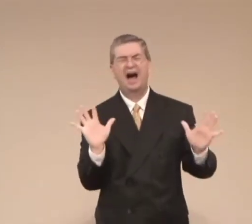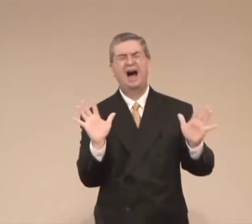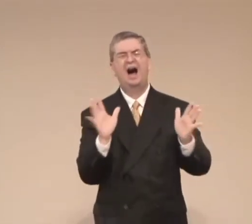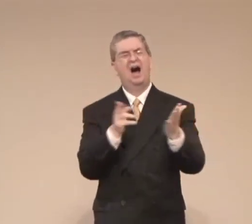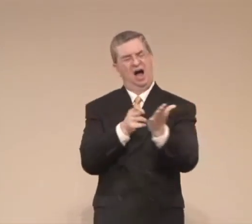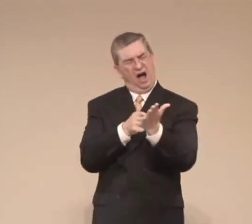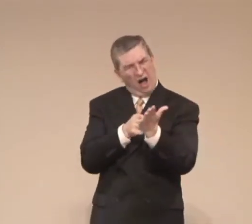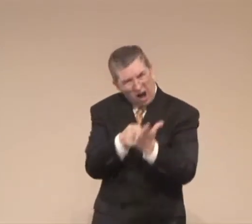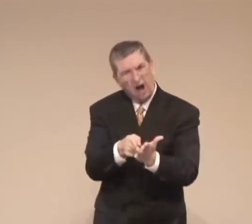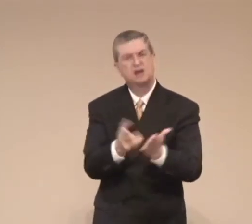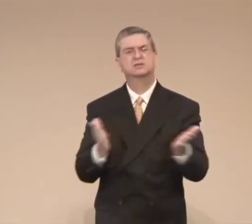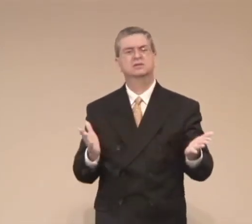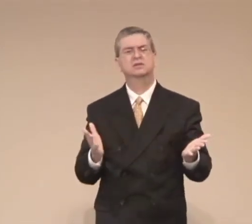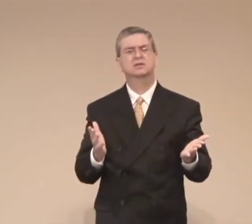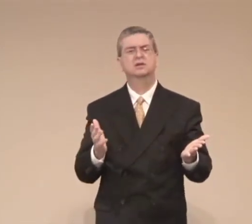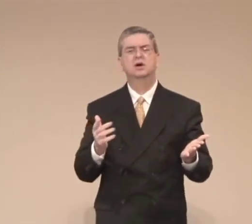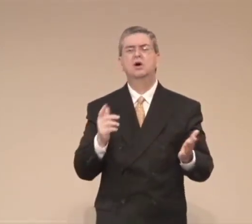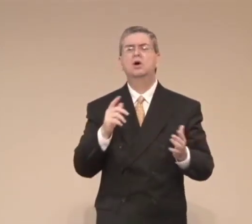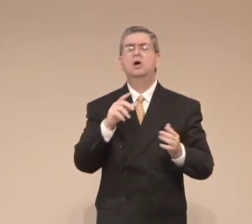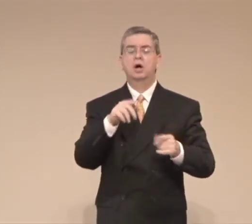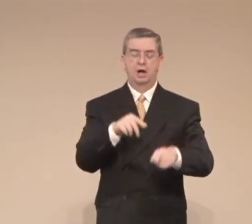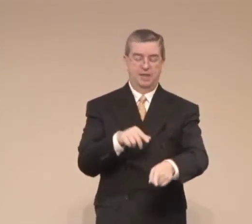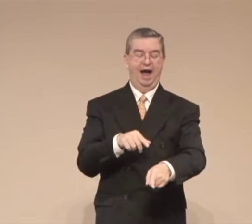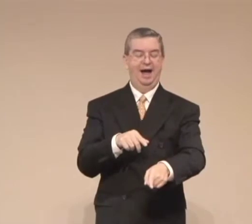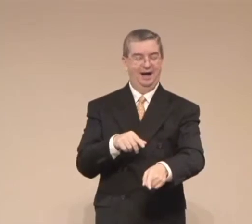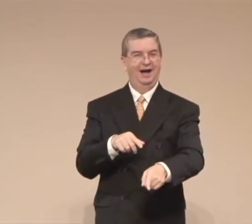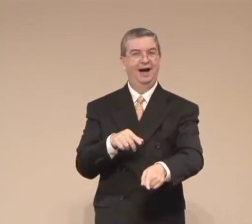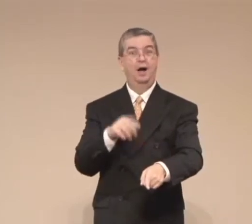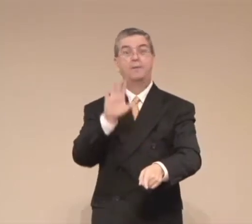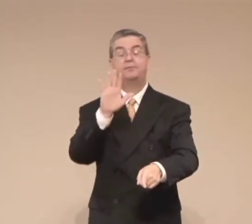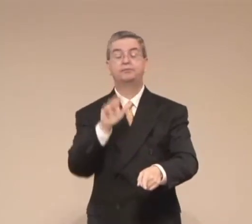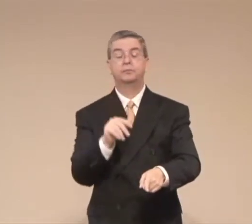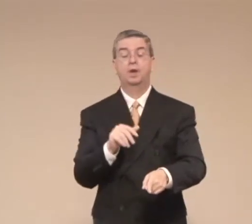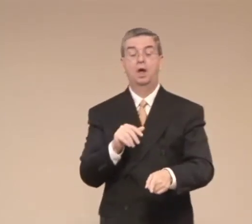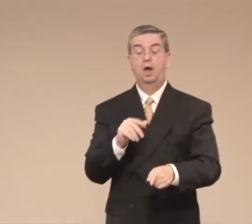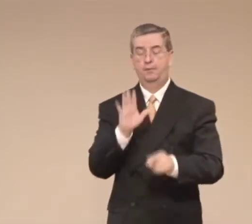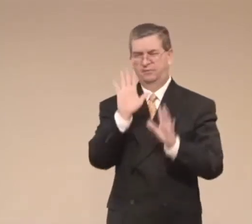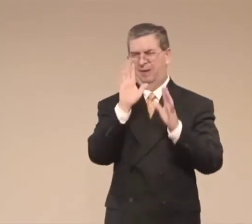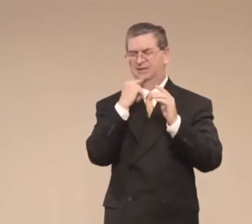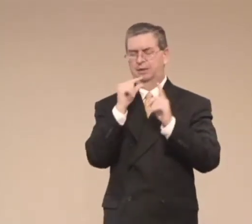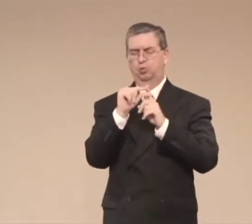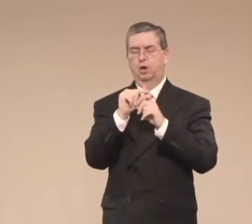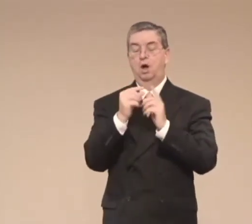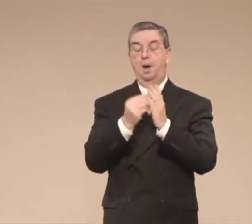It's critical that we be honest stewards of the truth.